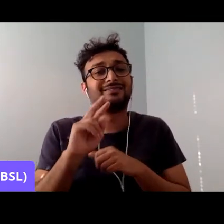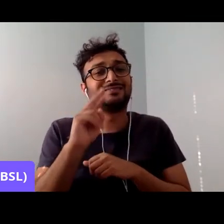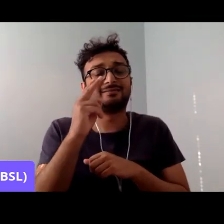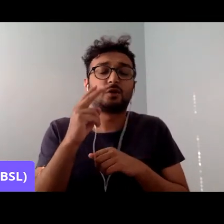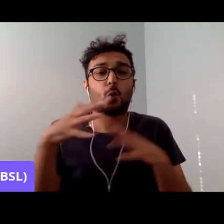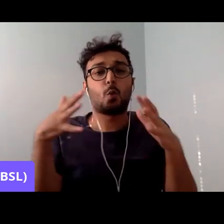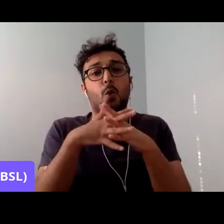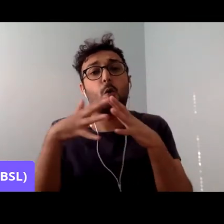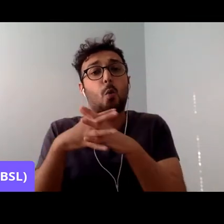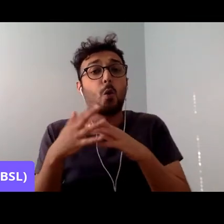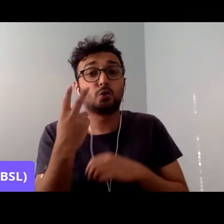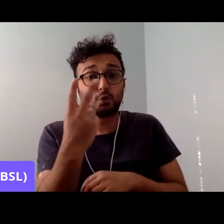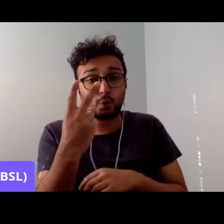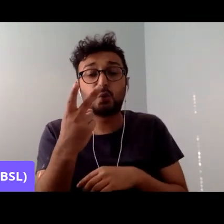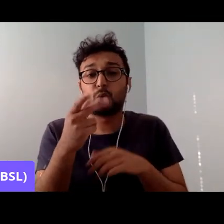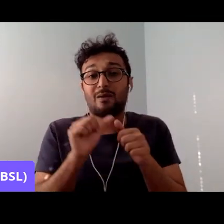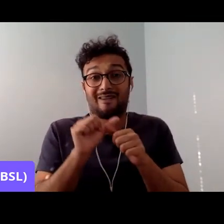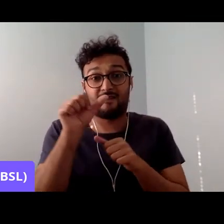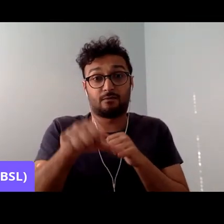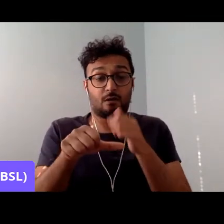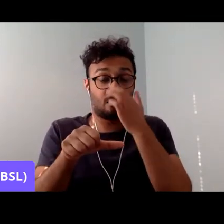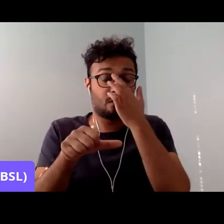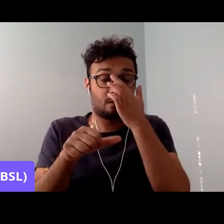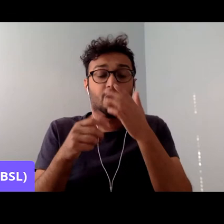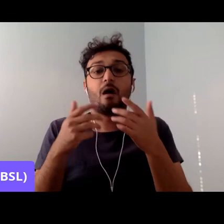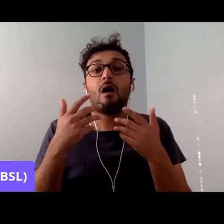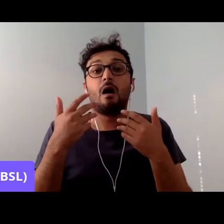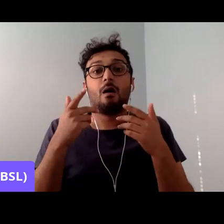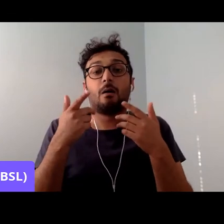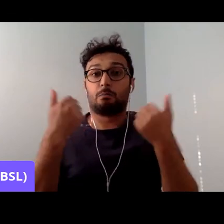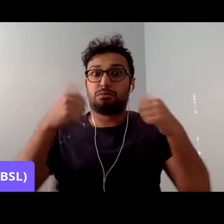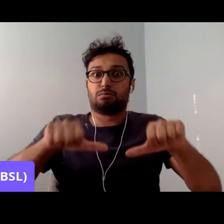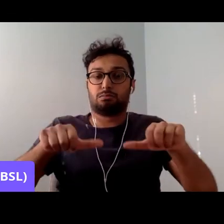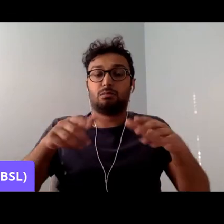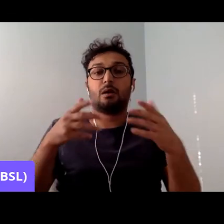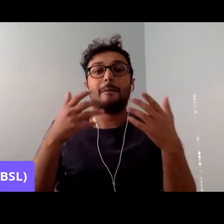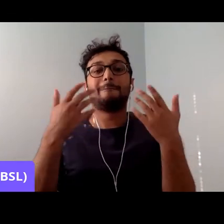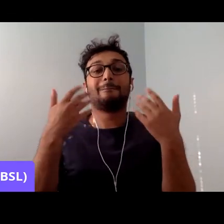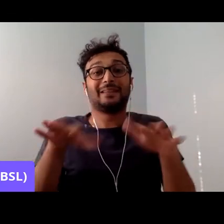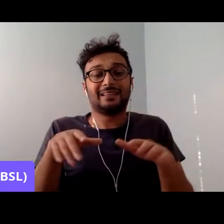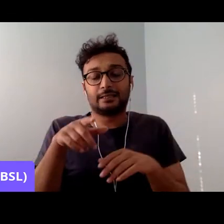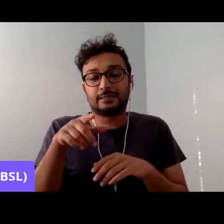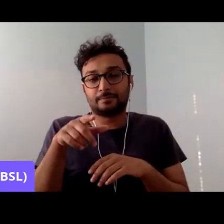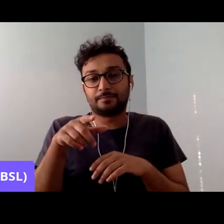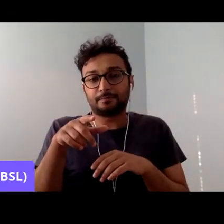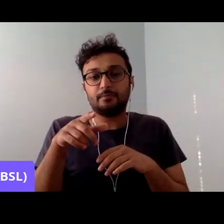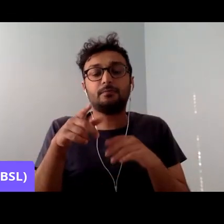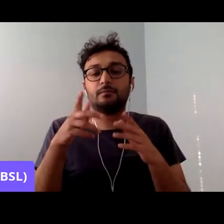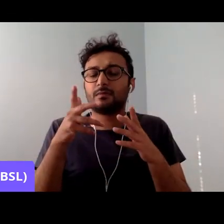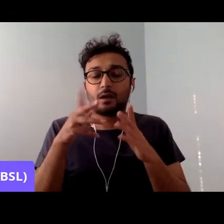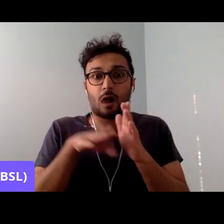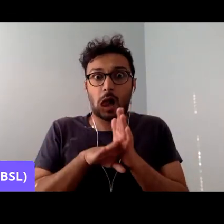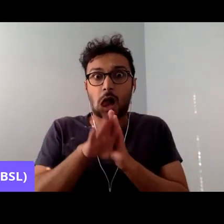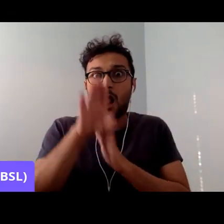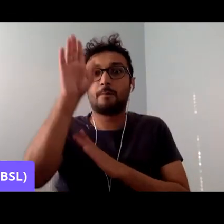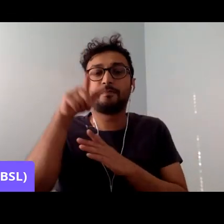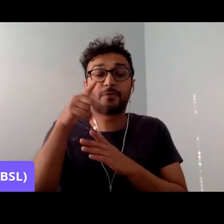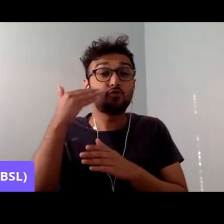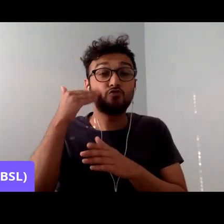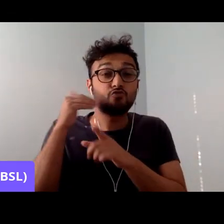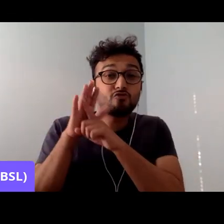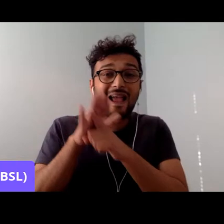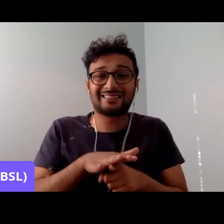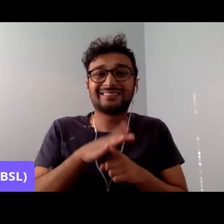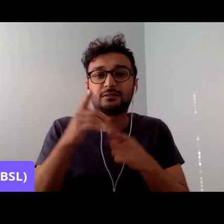a steady stream of racist immigration and asylum legislation, some of it